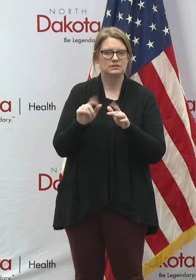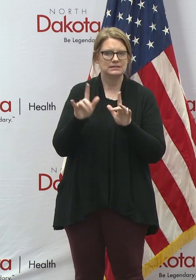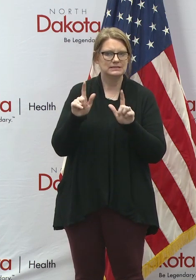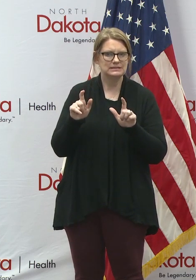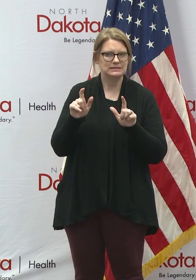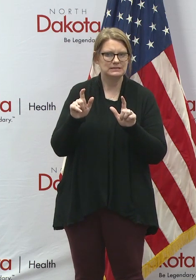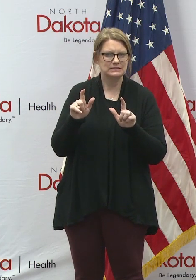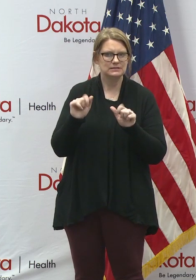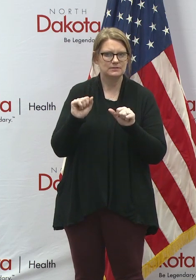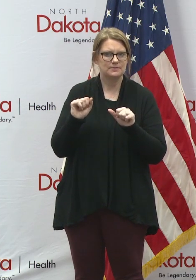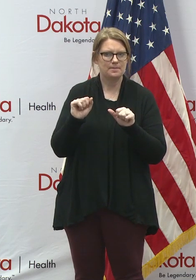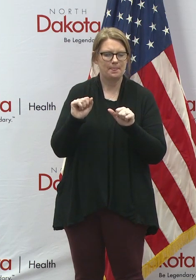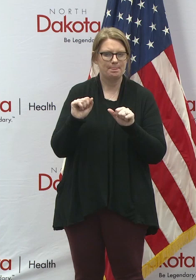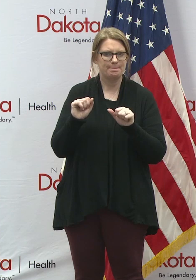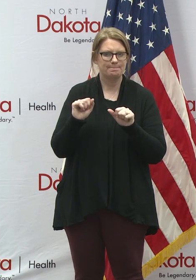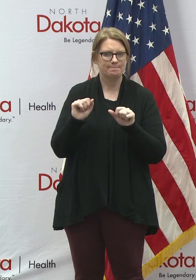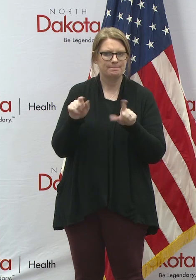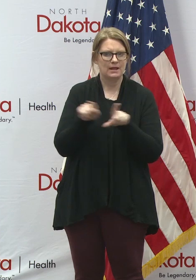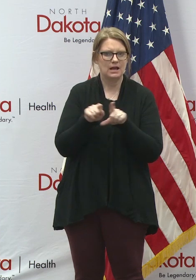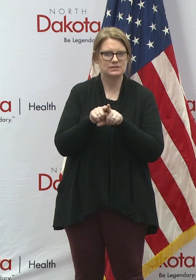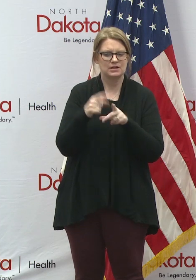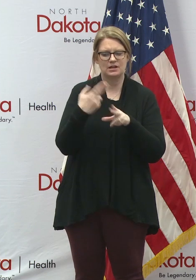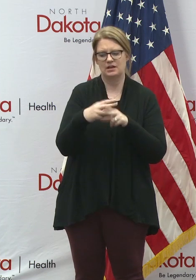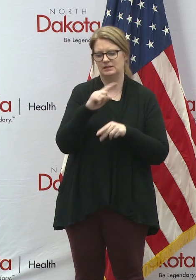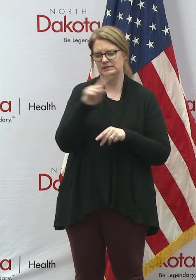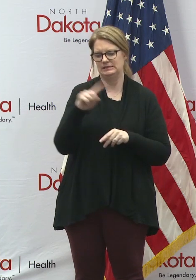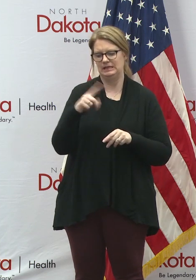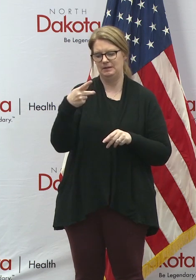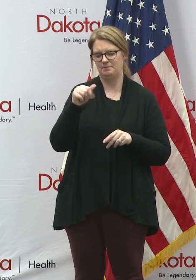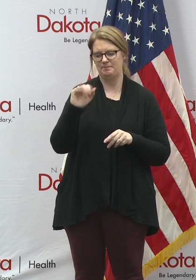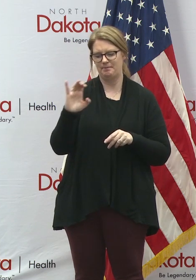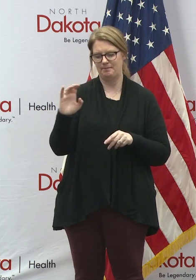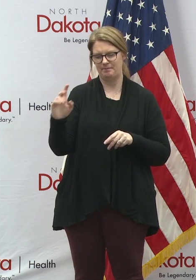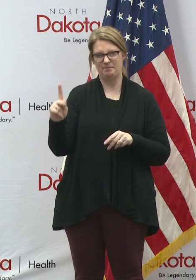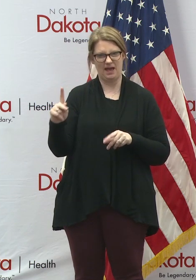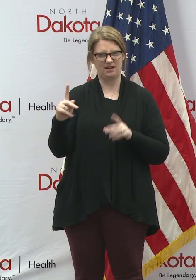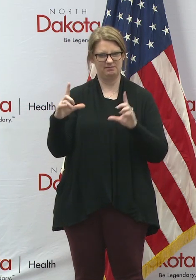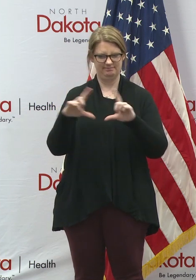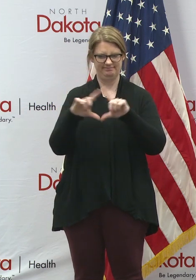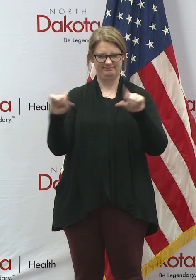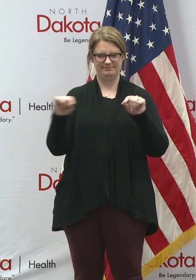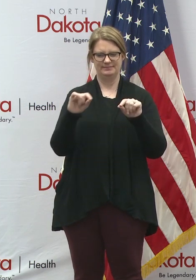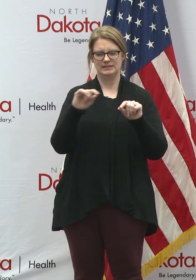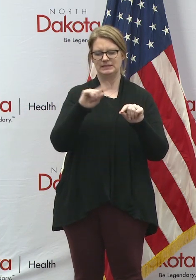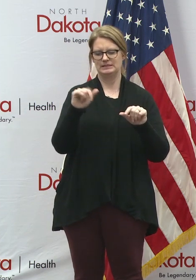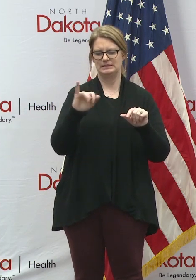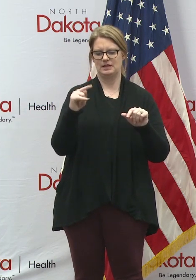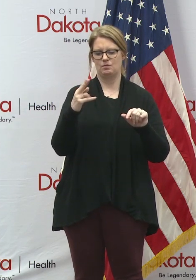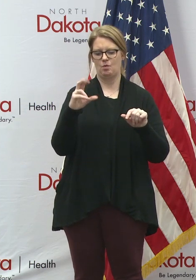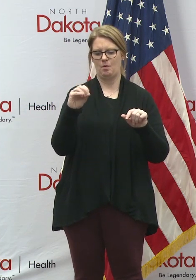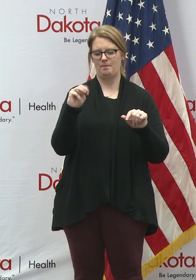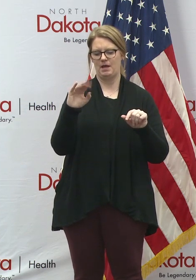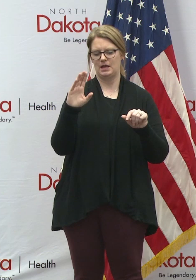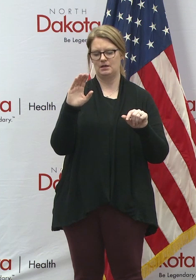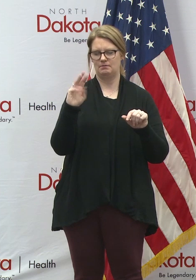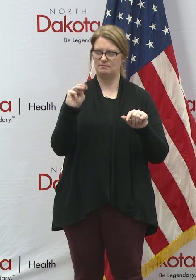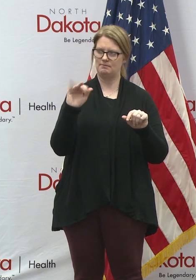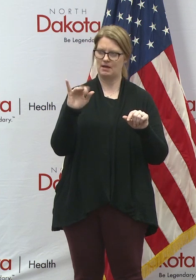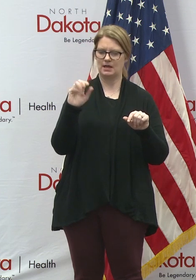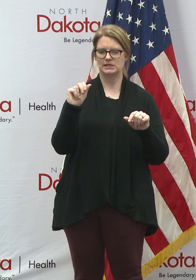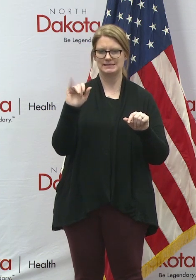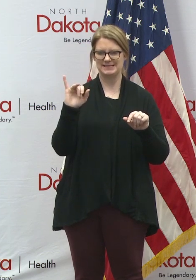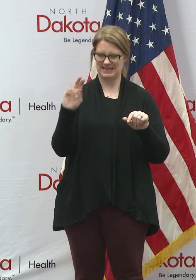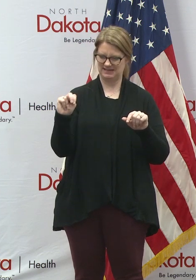uh, what is also called a Z-Pak as the name for, uh, azithromycin. And they, those